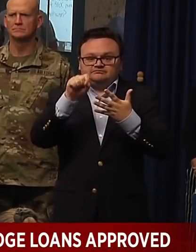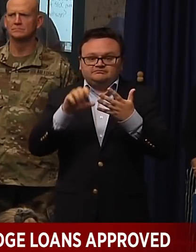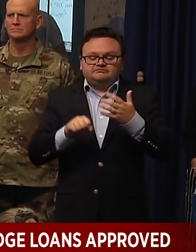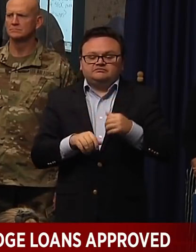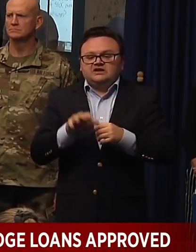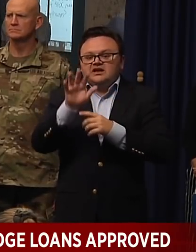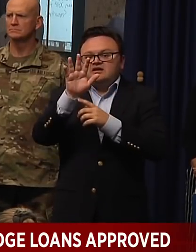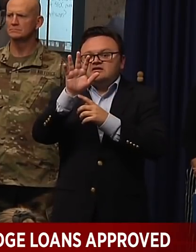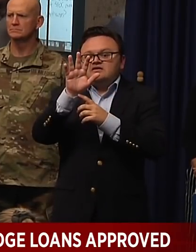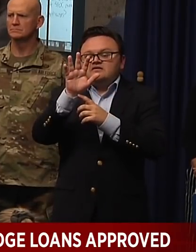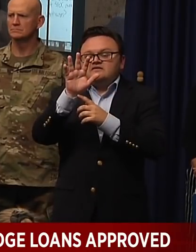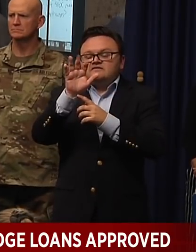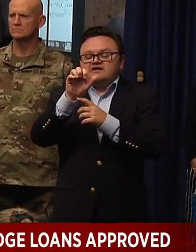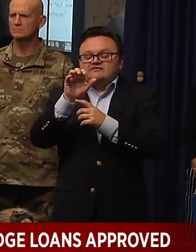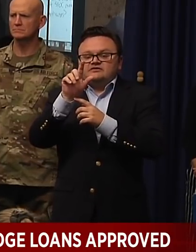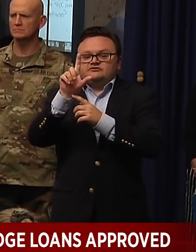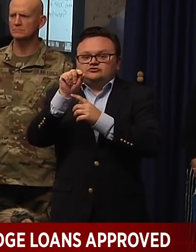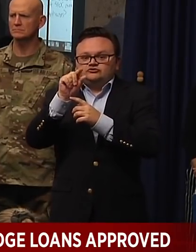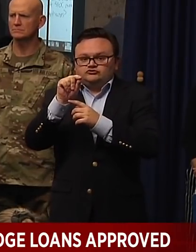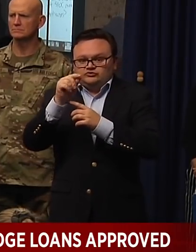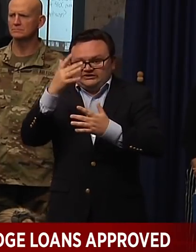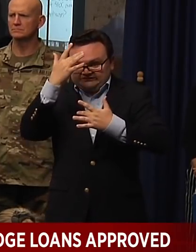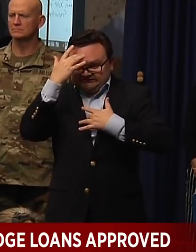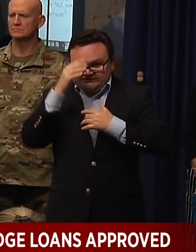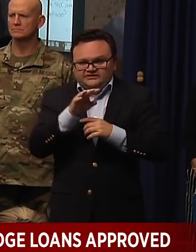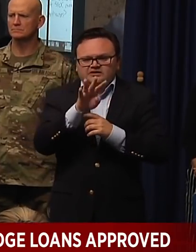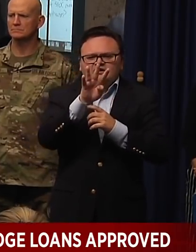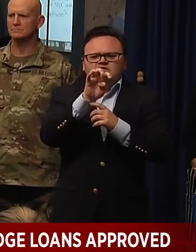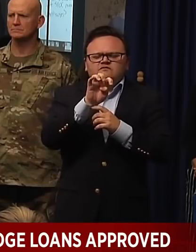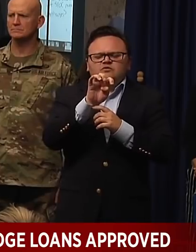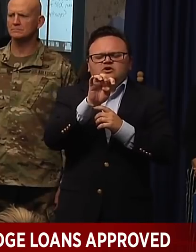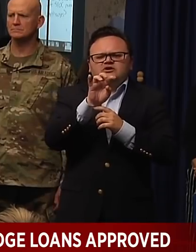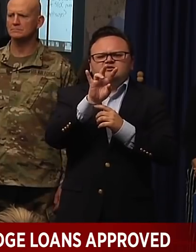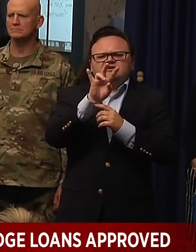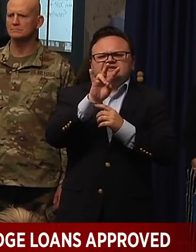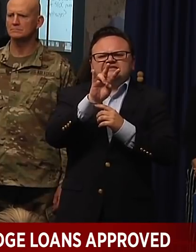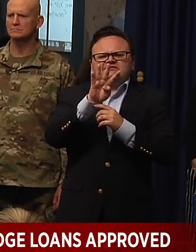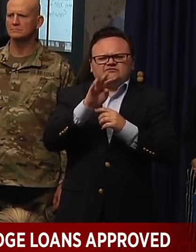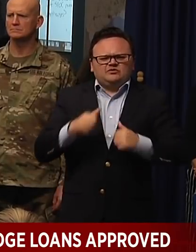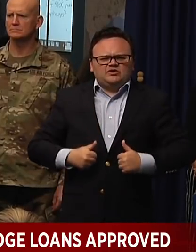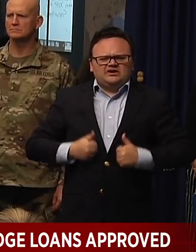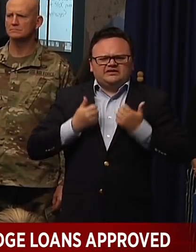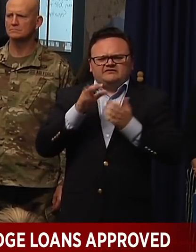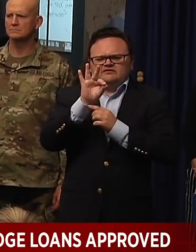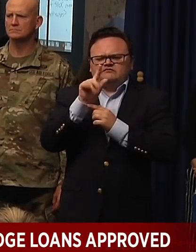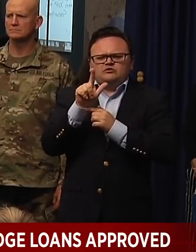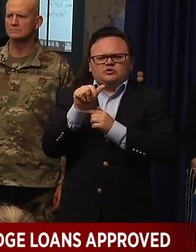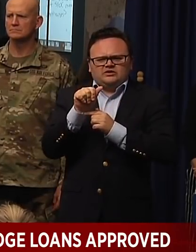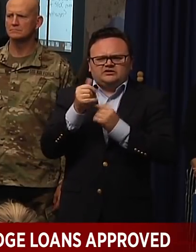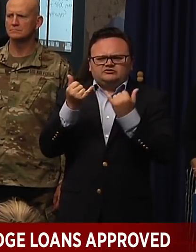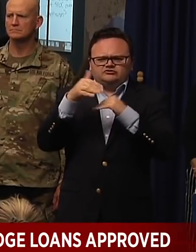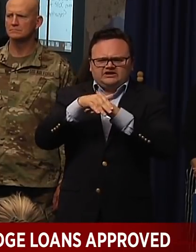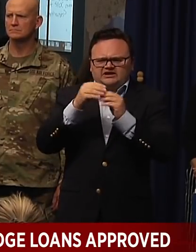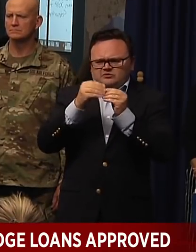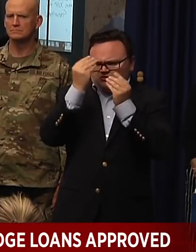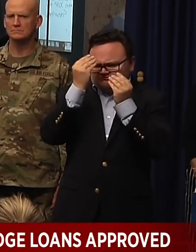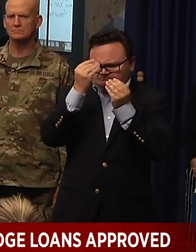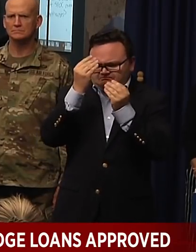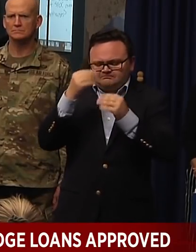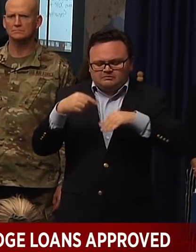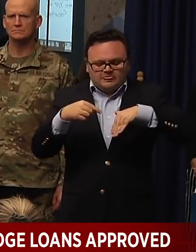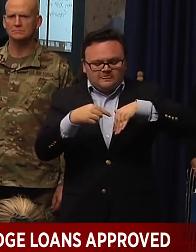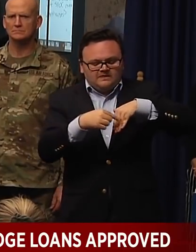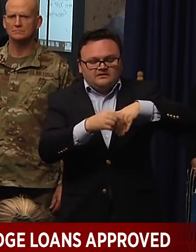cases, 474 Florida residents. There'll be an update later tonight that will probably obviously have more. Broward and Miami-Dade